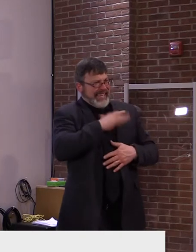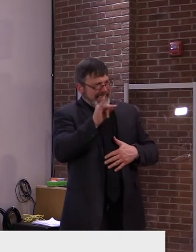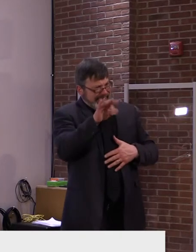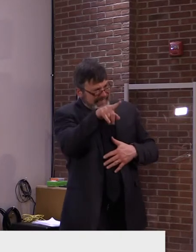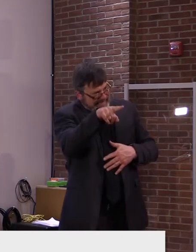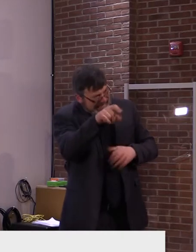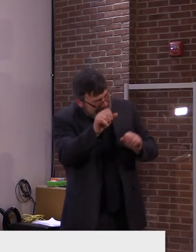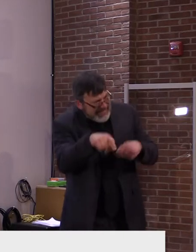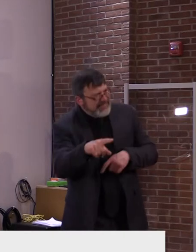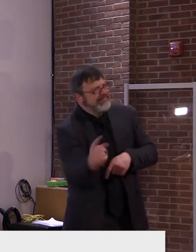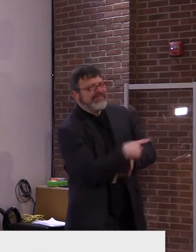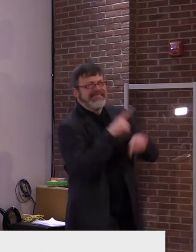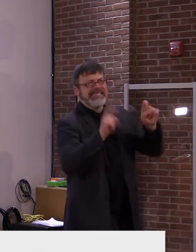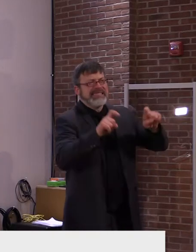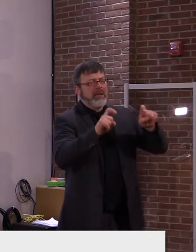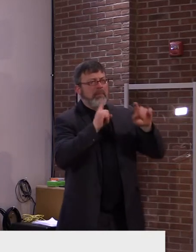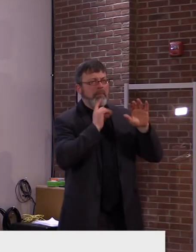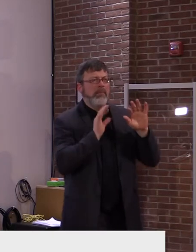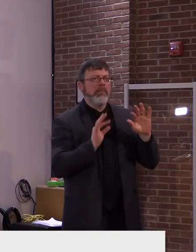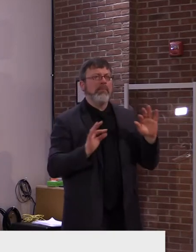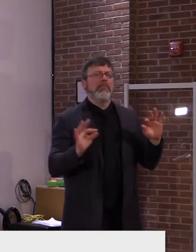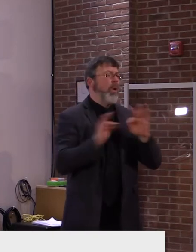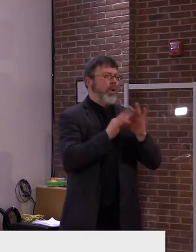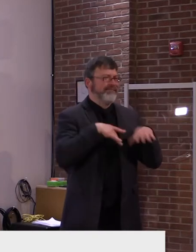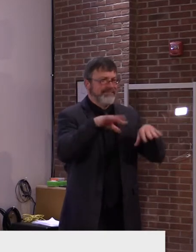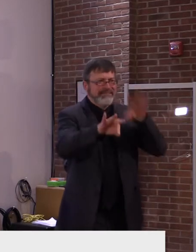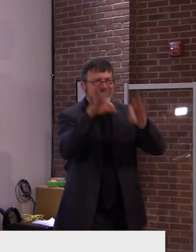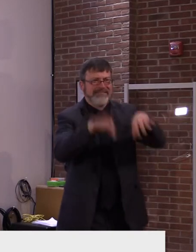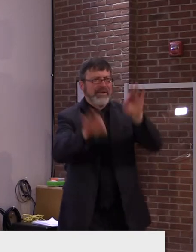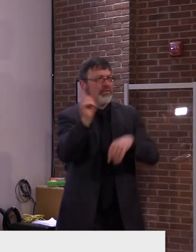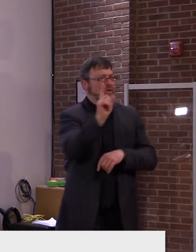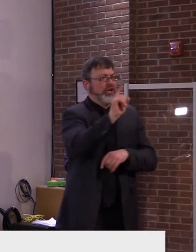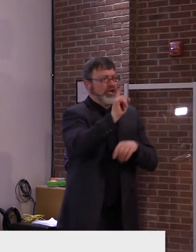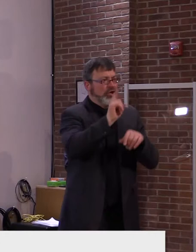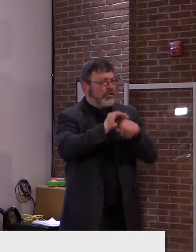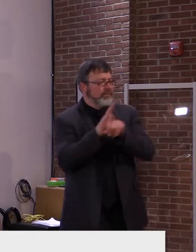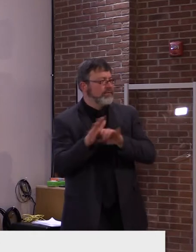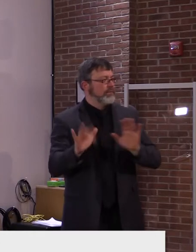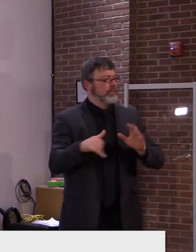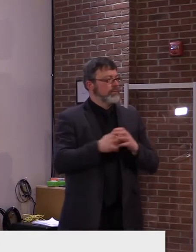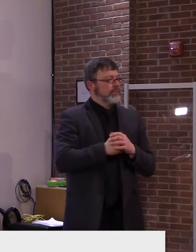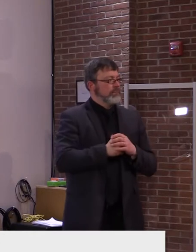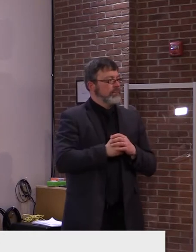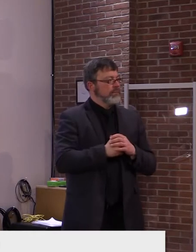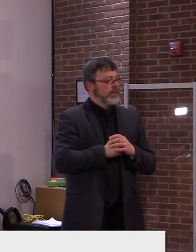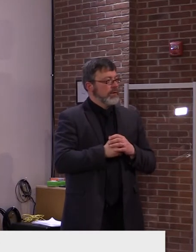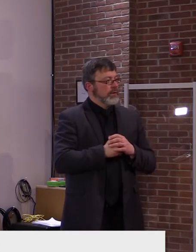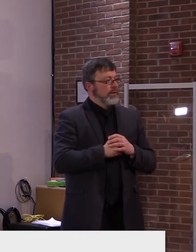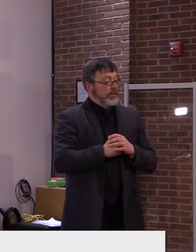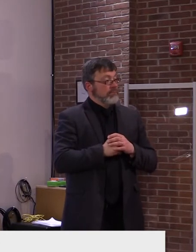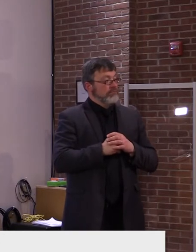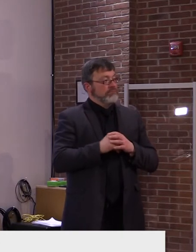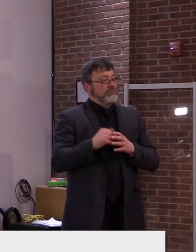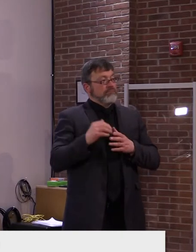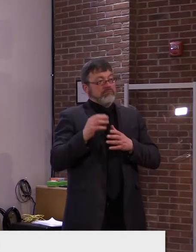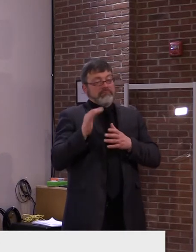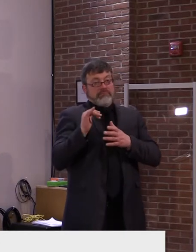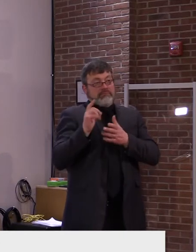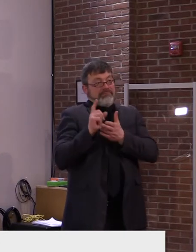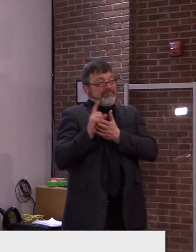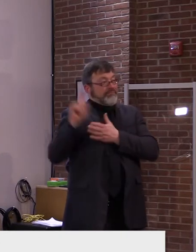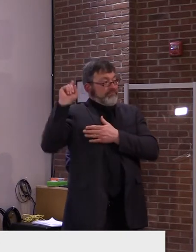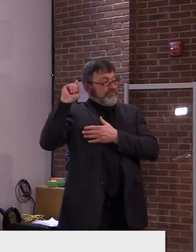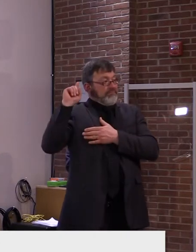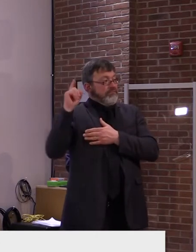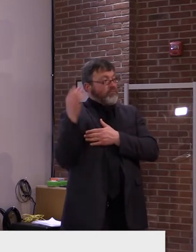testing opportunities we added in Bennington County after we started to see higher rates of COVID in that area. As part of these